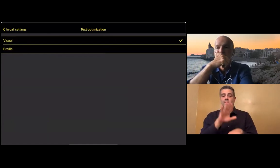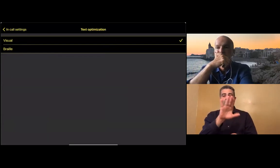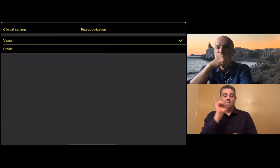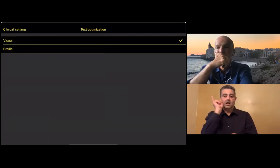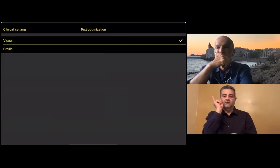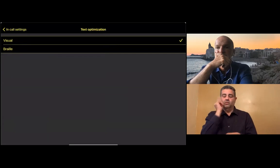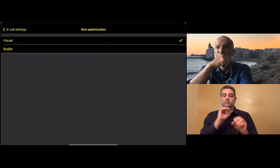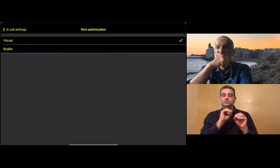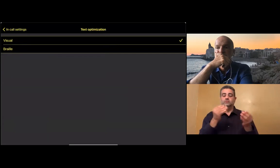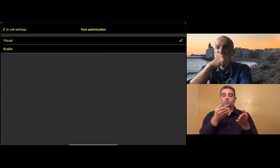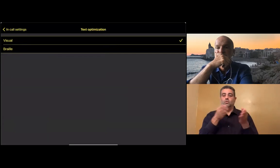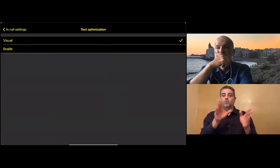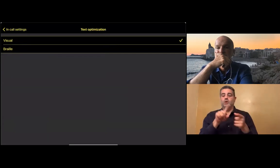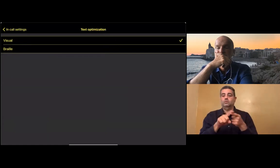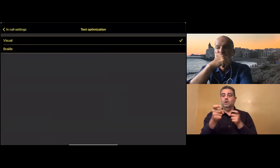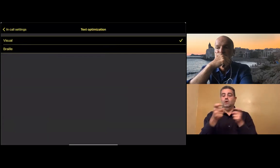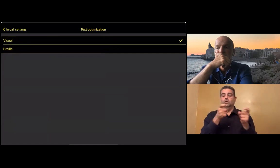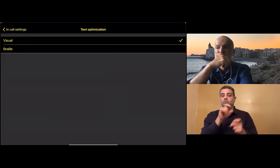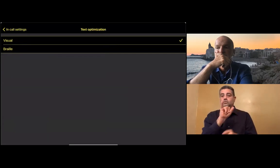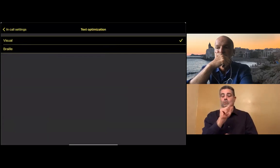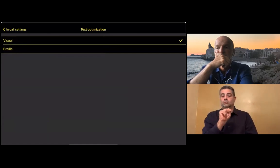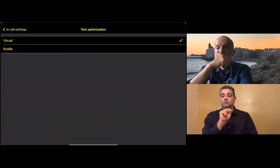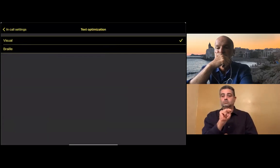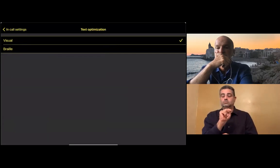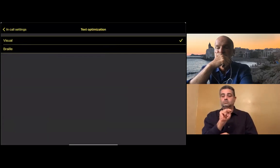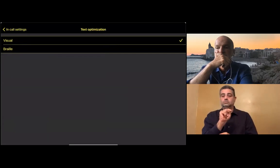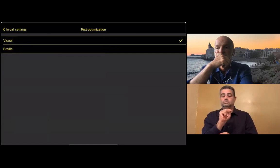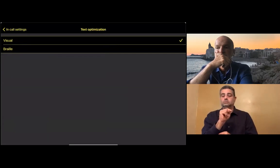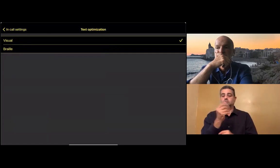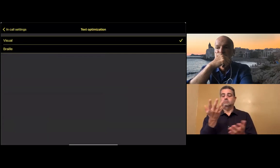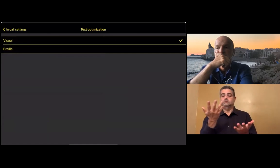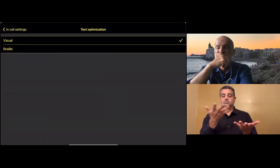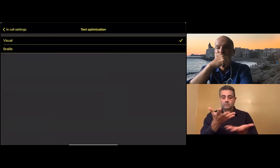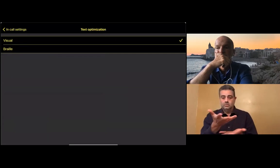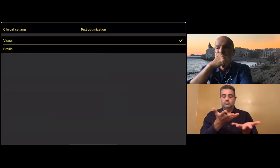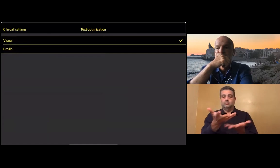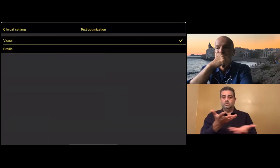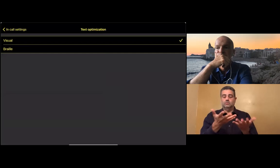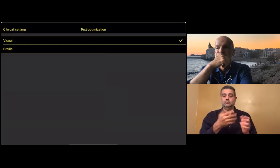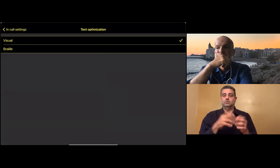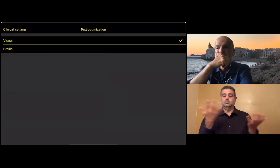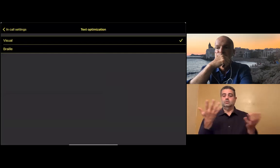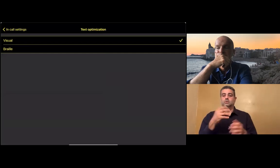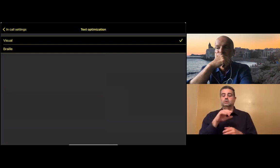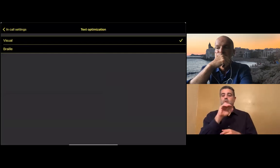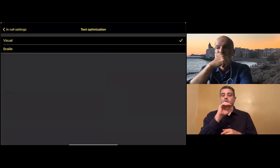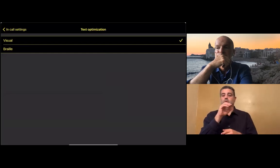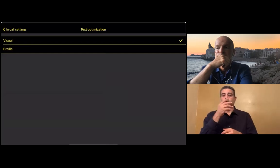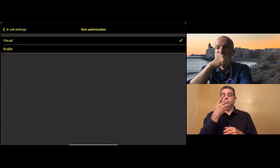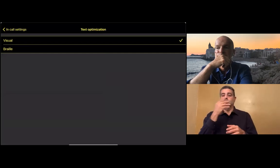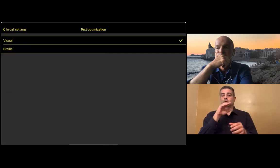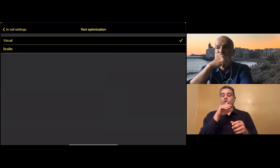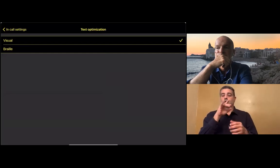So when you have streaming text on your iPhone, there's no way that you control it and how quickly it comes in.